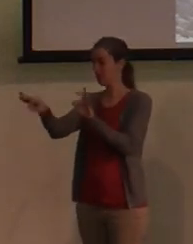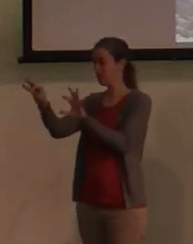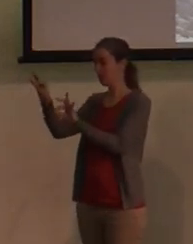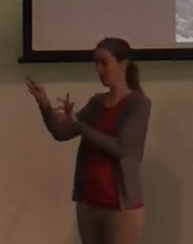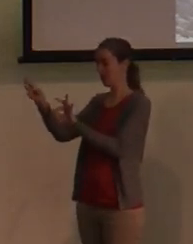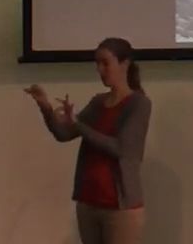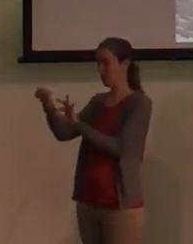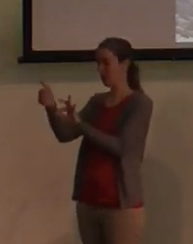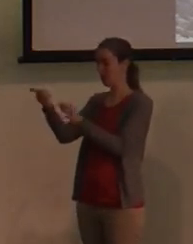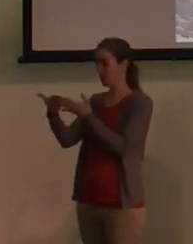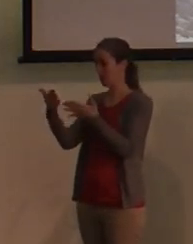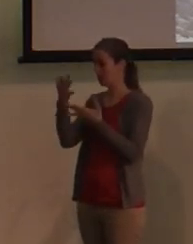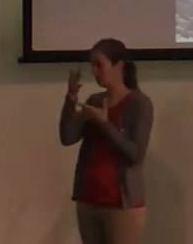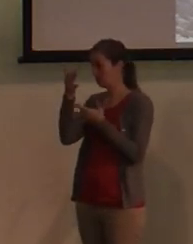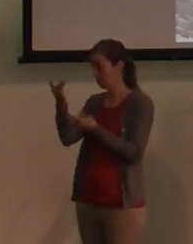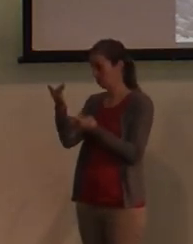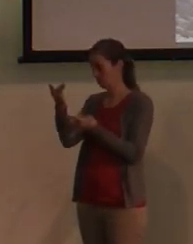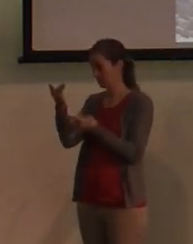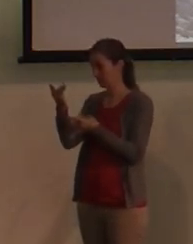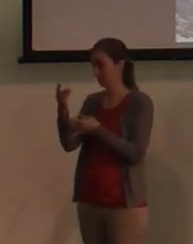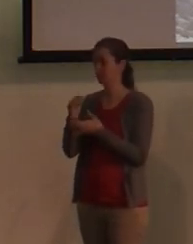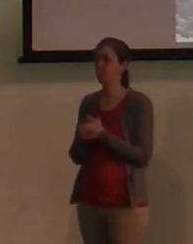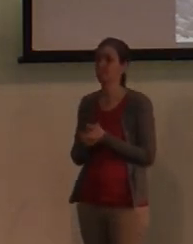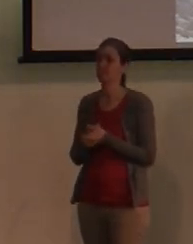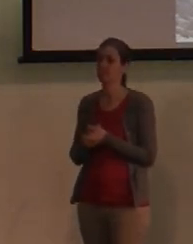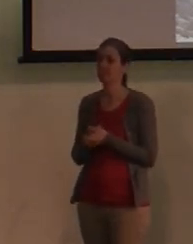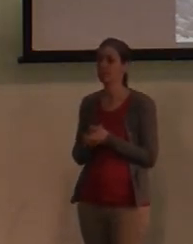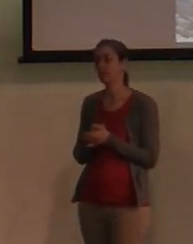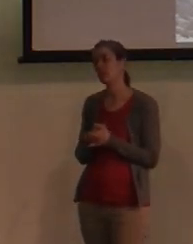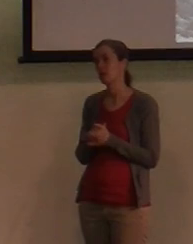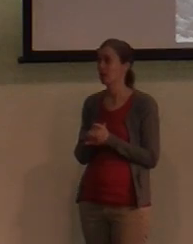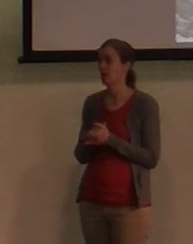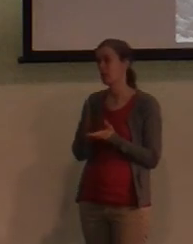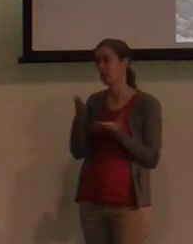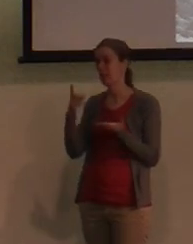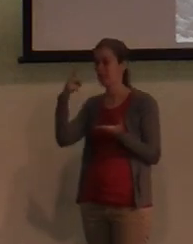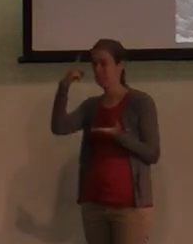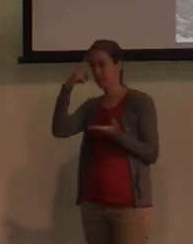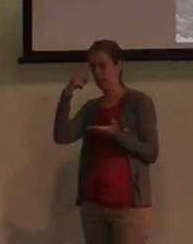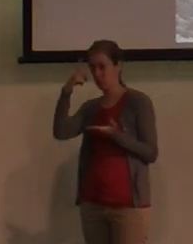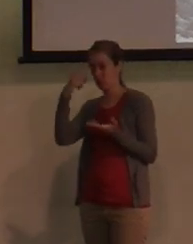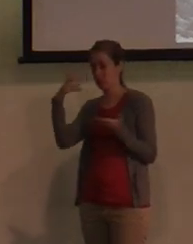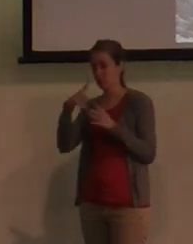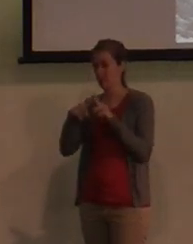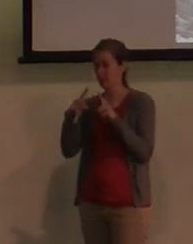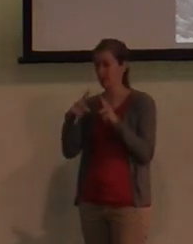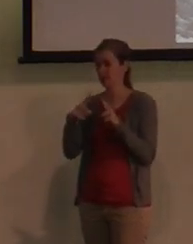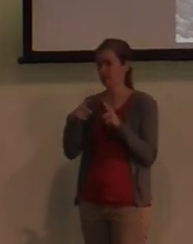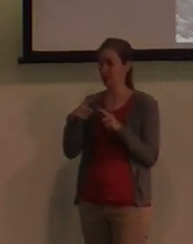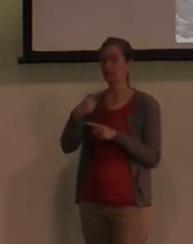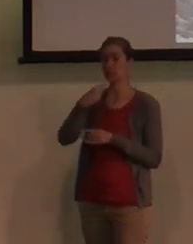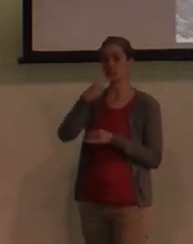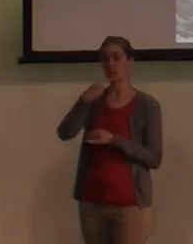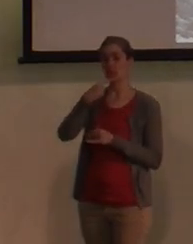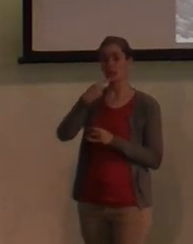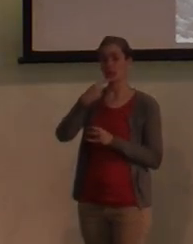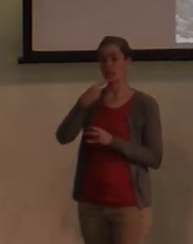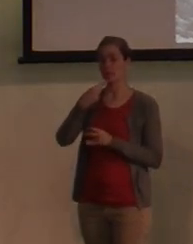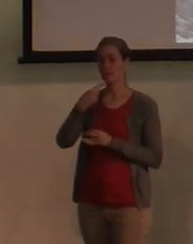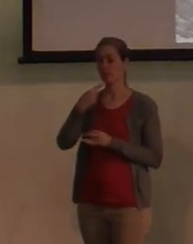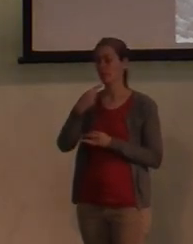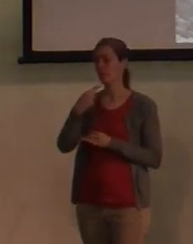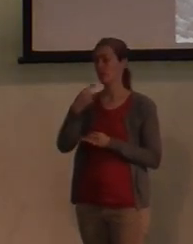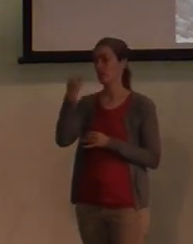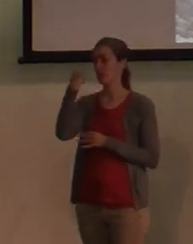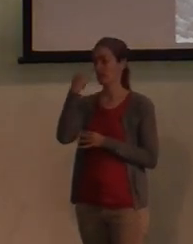to me, and some of it may be speculation, but just the fact that it was said was really powerful to me is